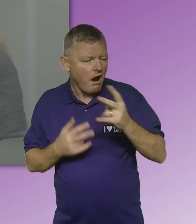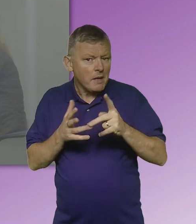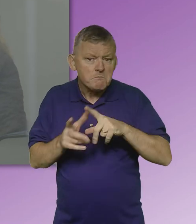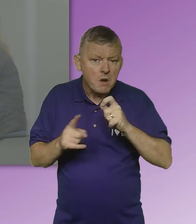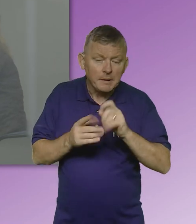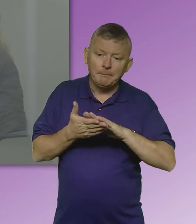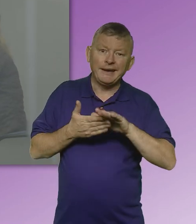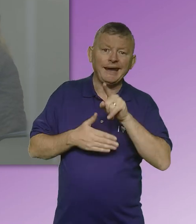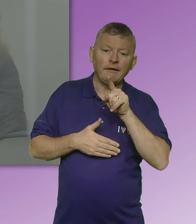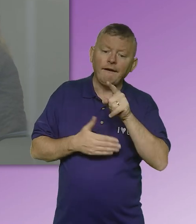affect funding payments.